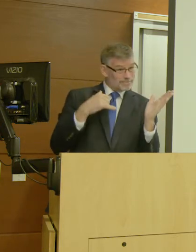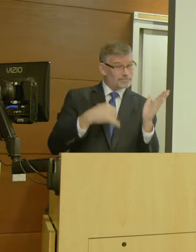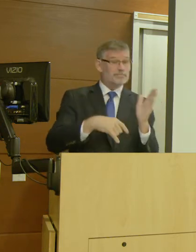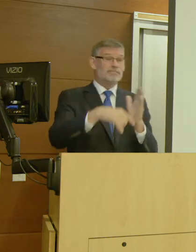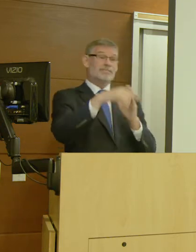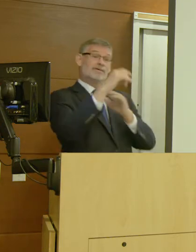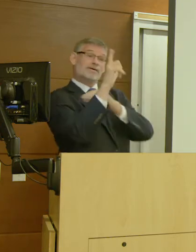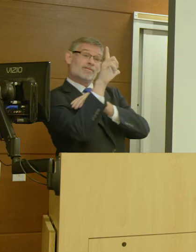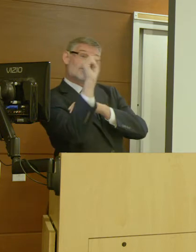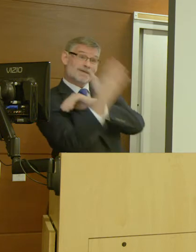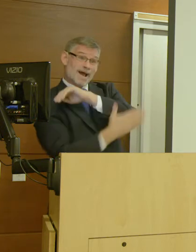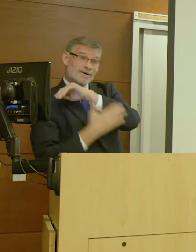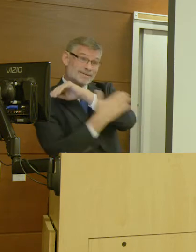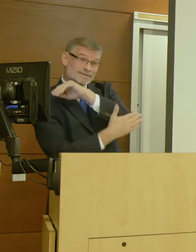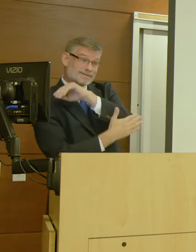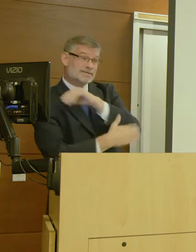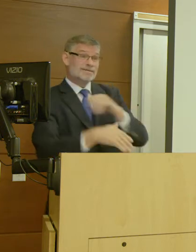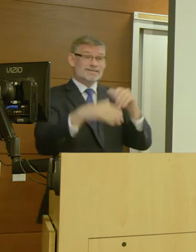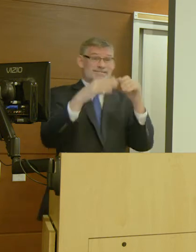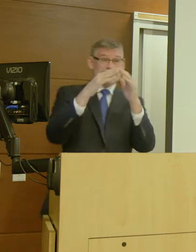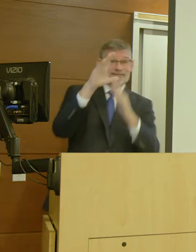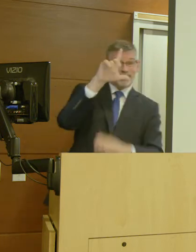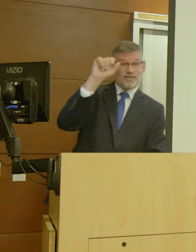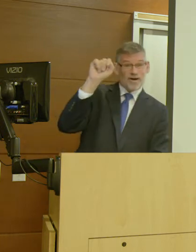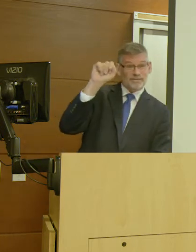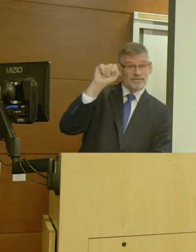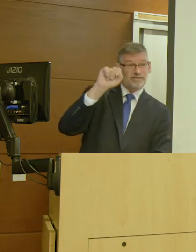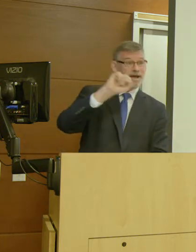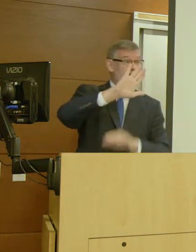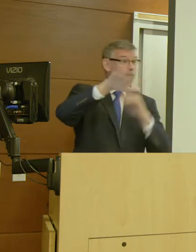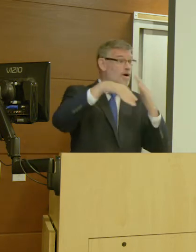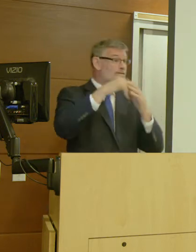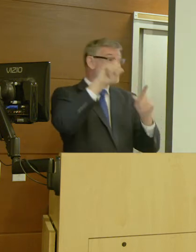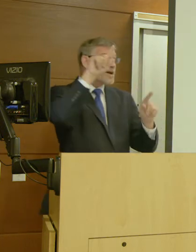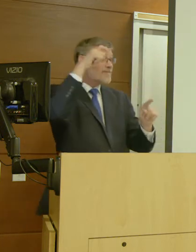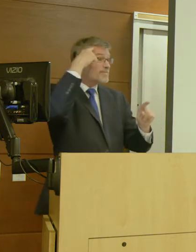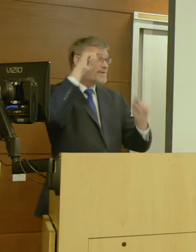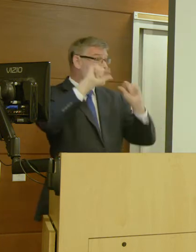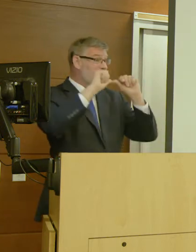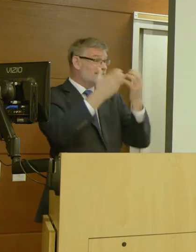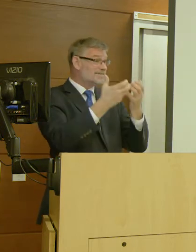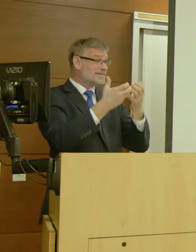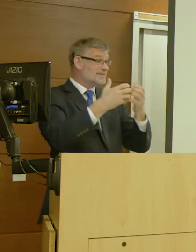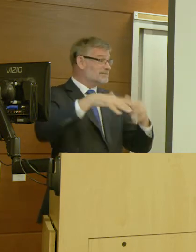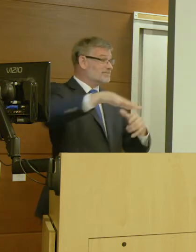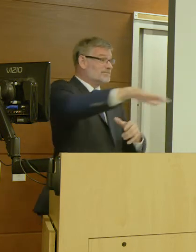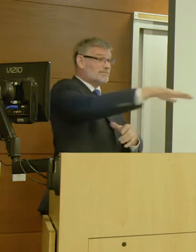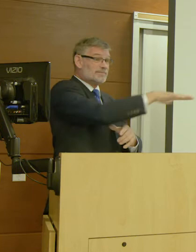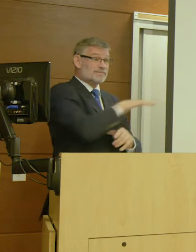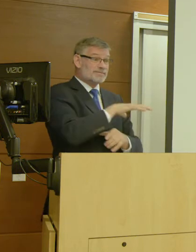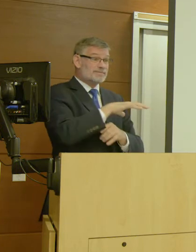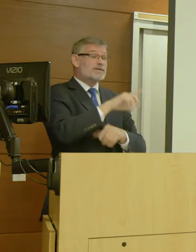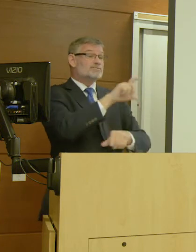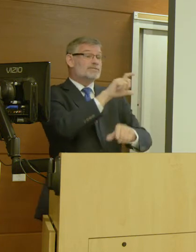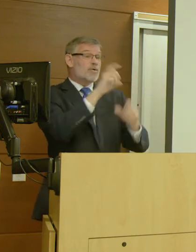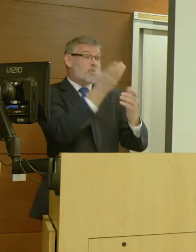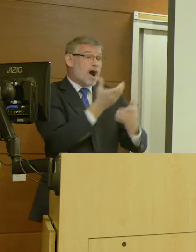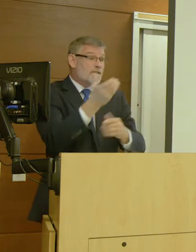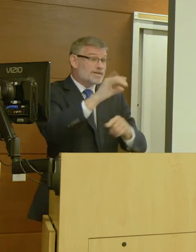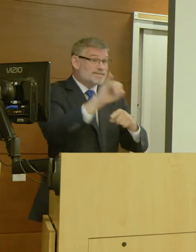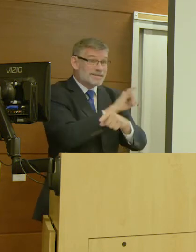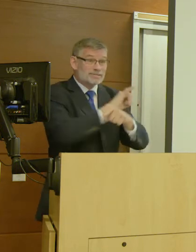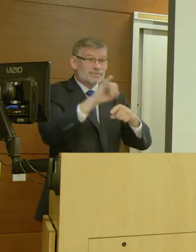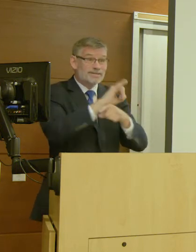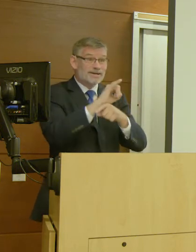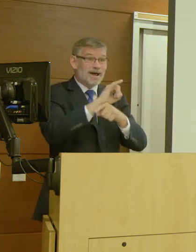The state of California, Los Angeles County, and all the other government agencies,